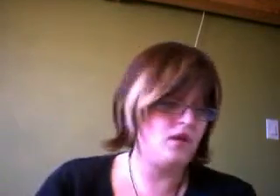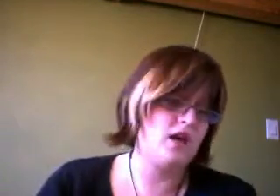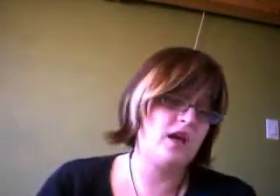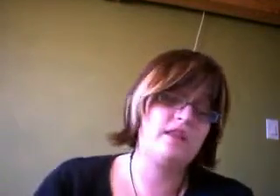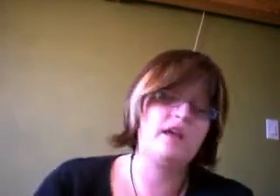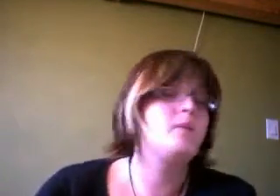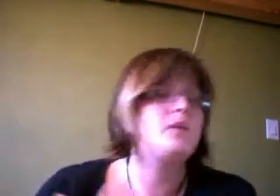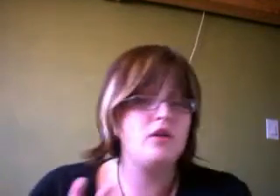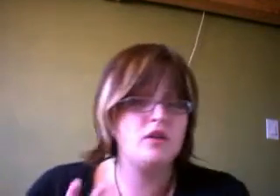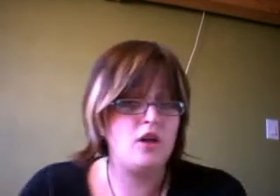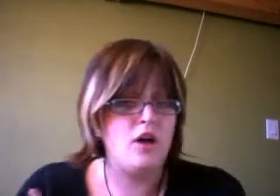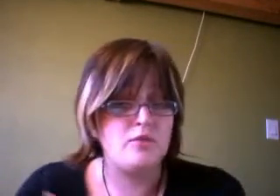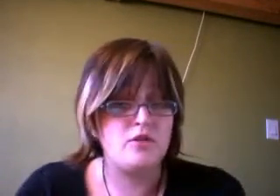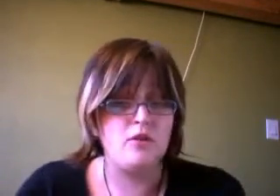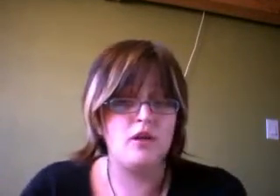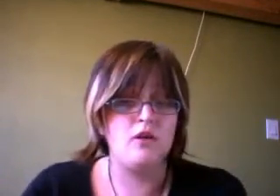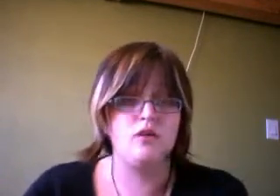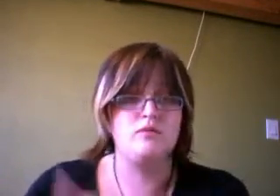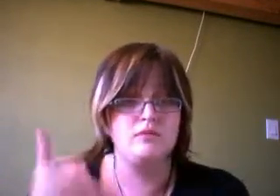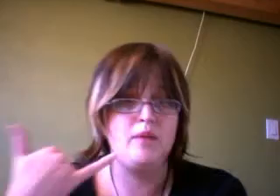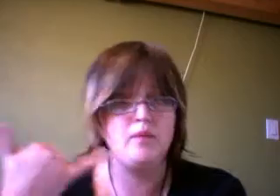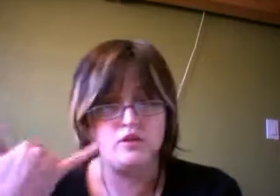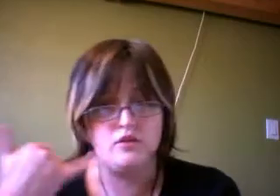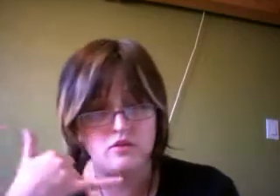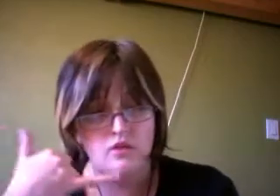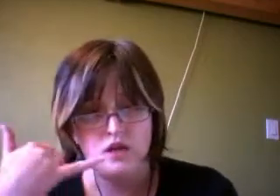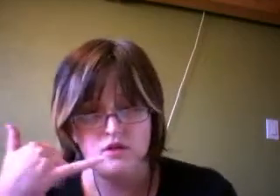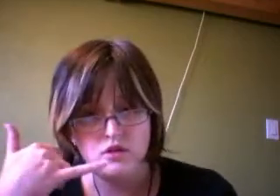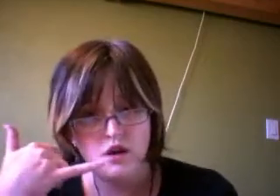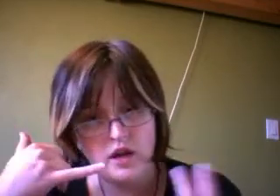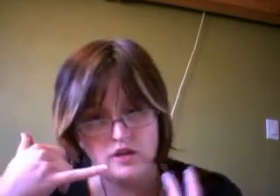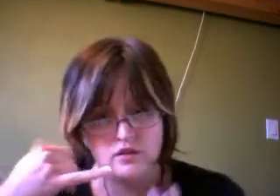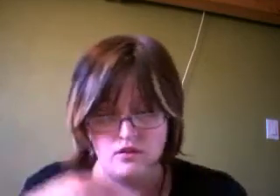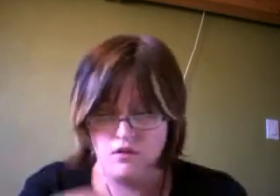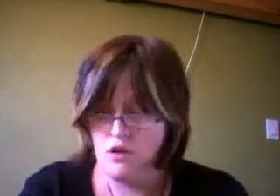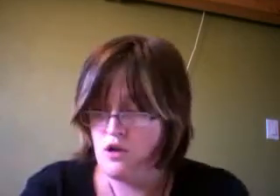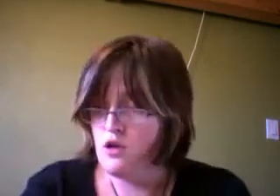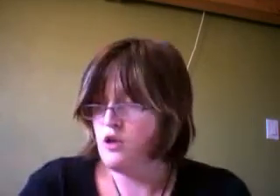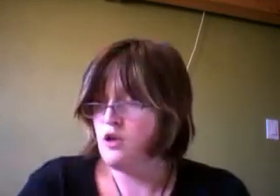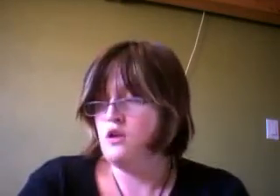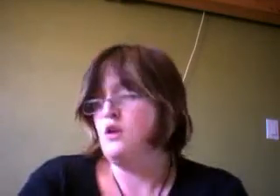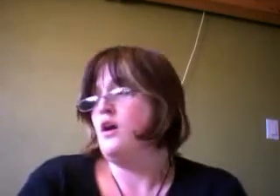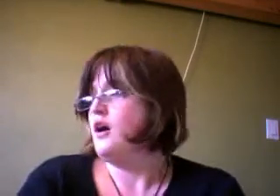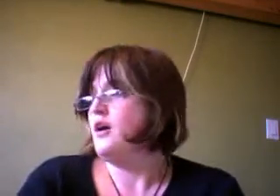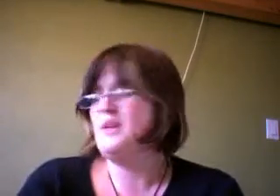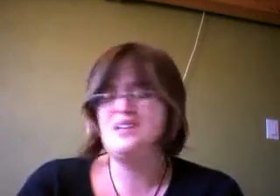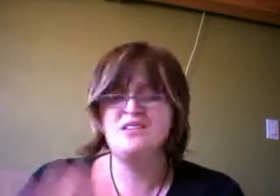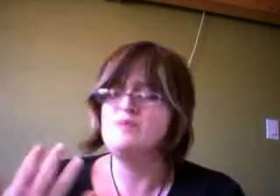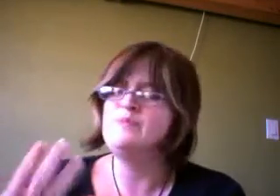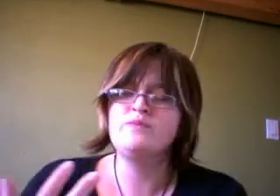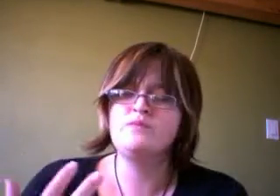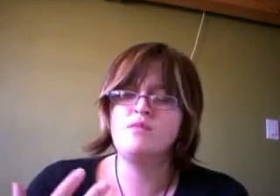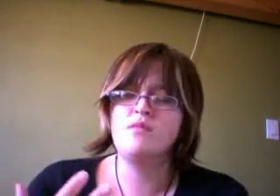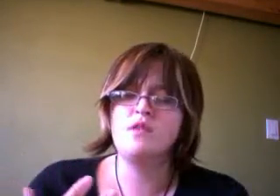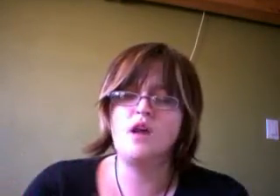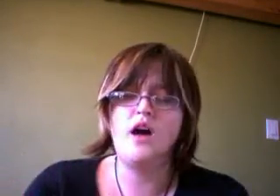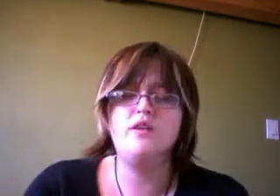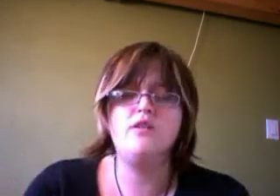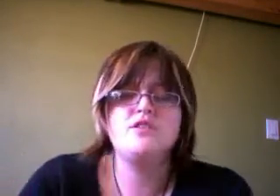And then I'd be calling the cops going, or ambulance. Hey, there's a car accident. I mean, I don't know. I just